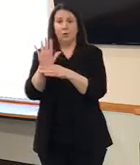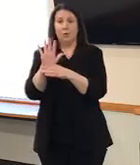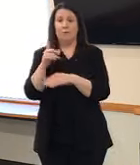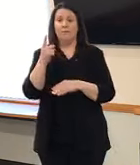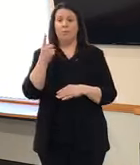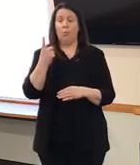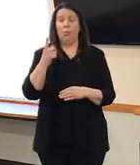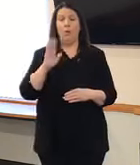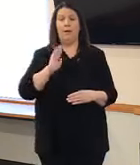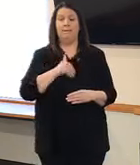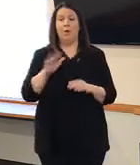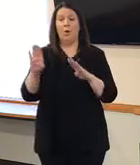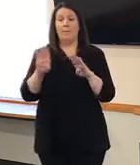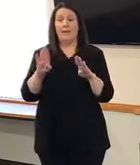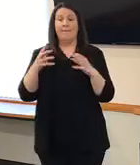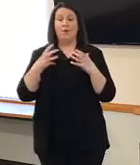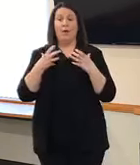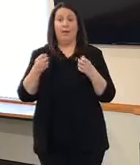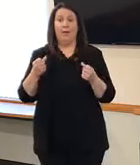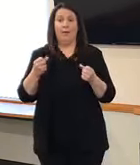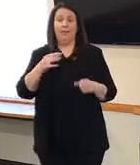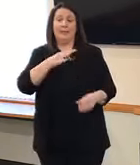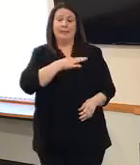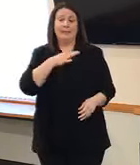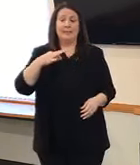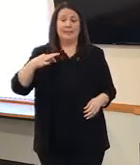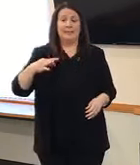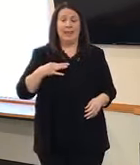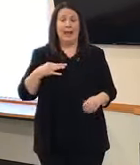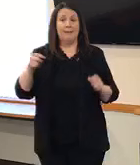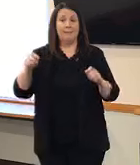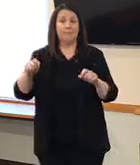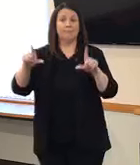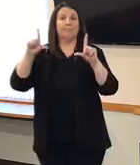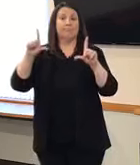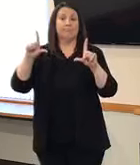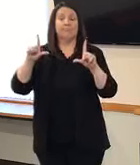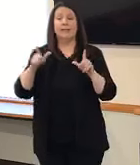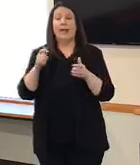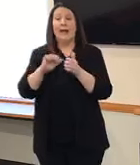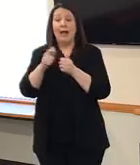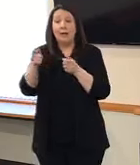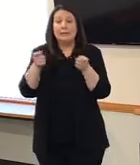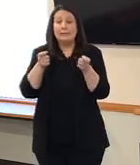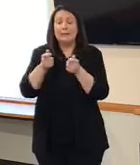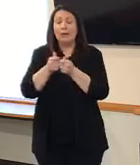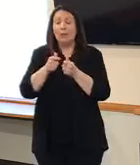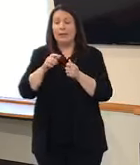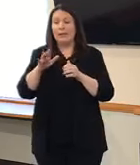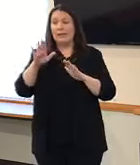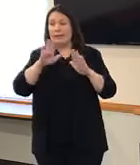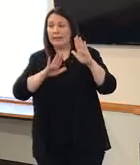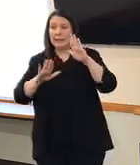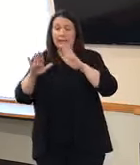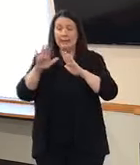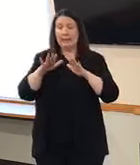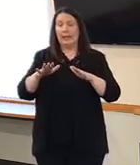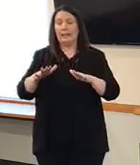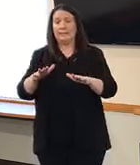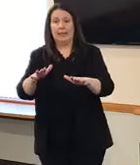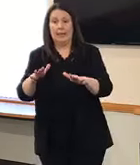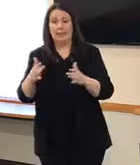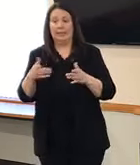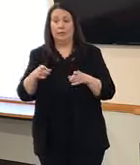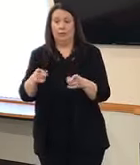health providers on how to deal with anxiety during this time. So